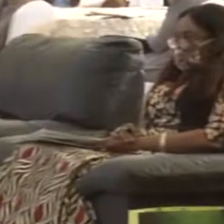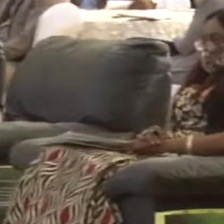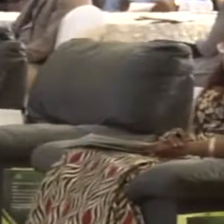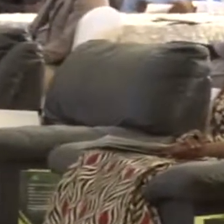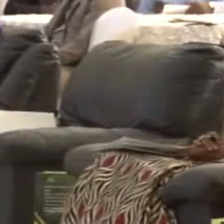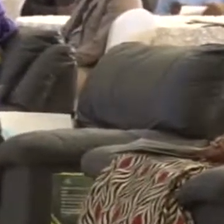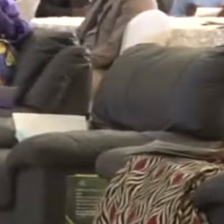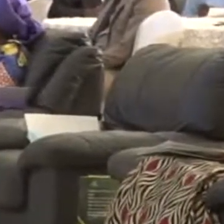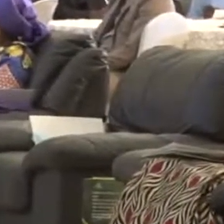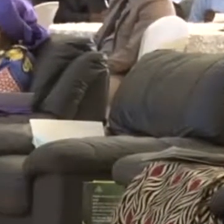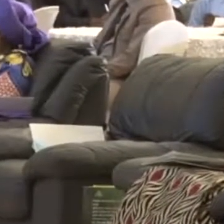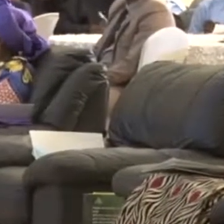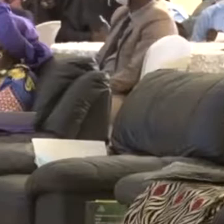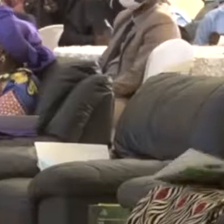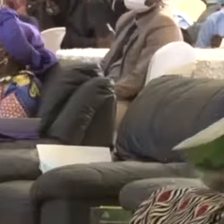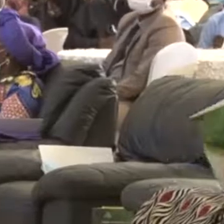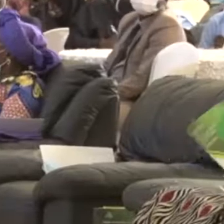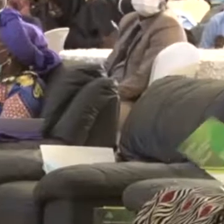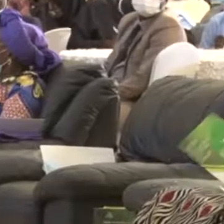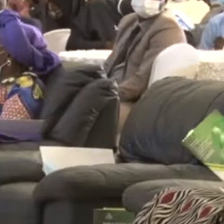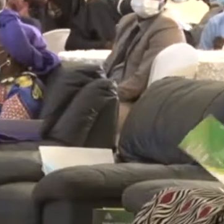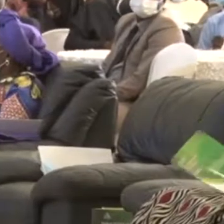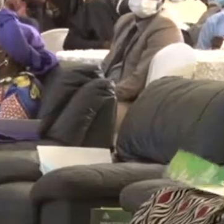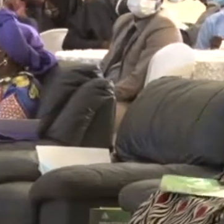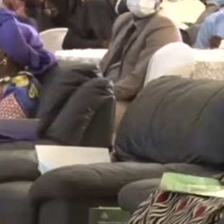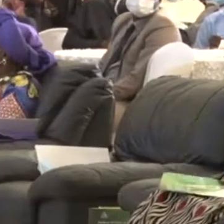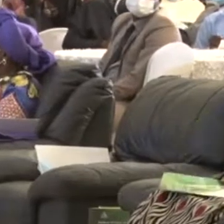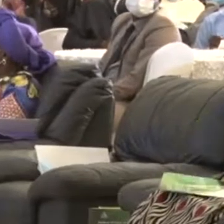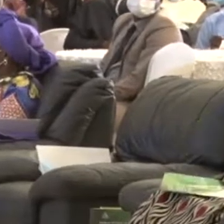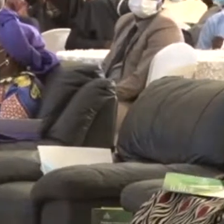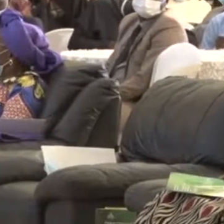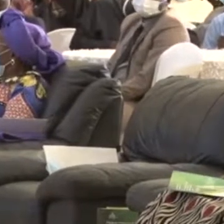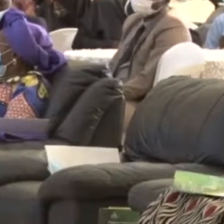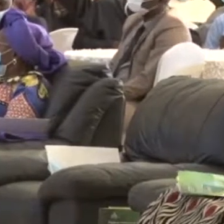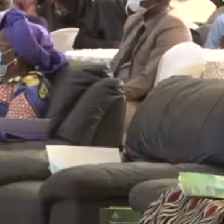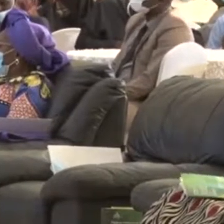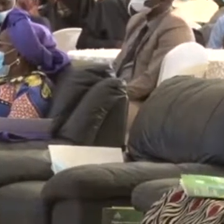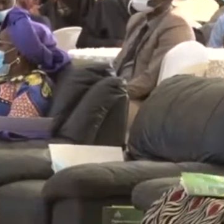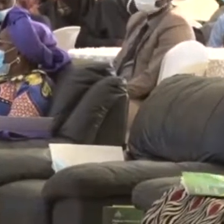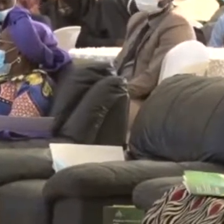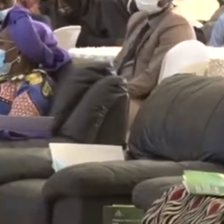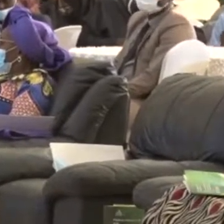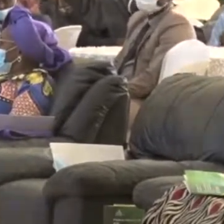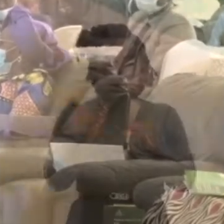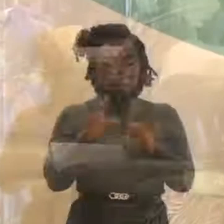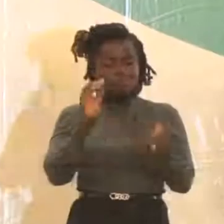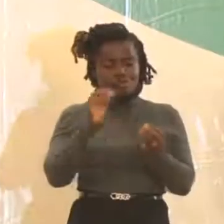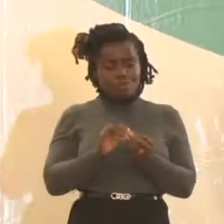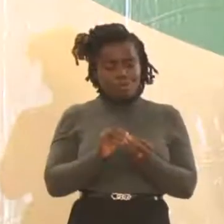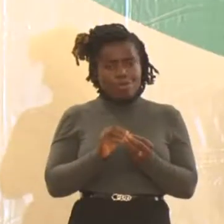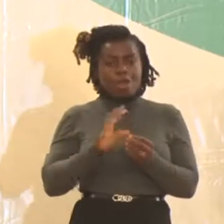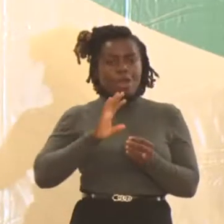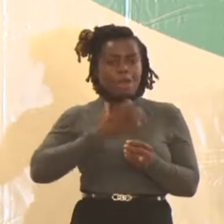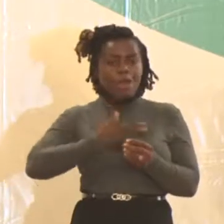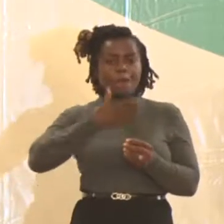He is a man with foresight. We thank him very sincerely and we request him to do more because our best